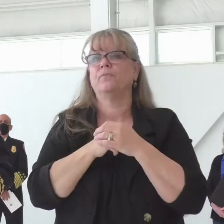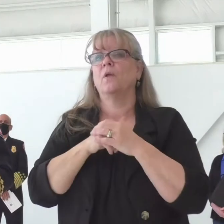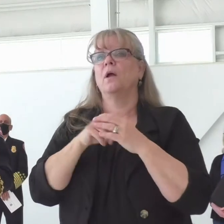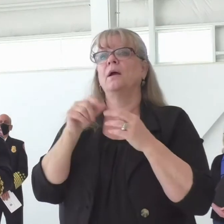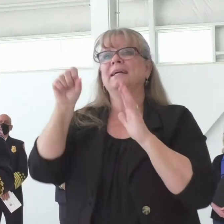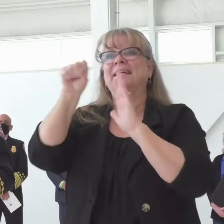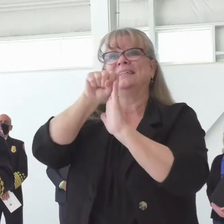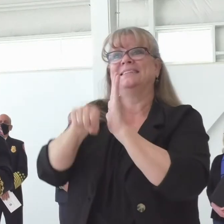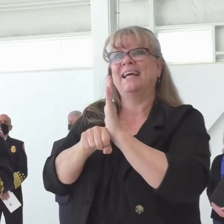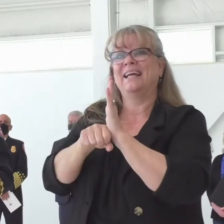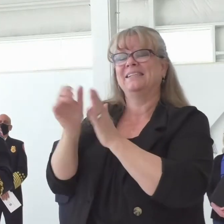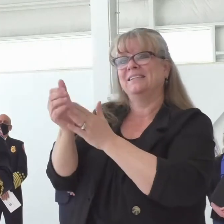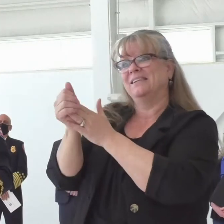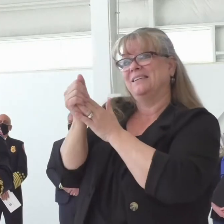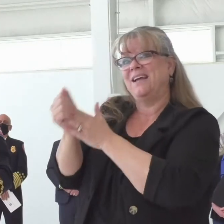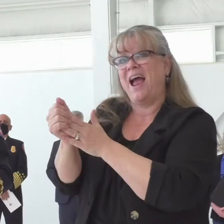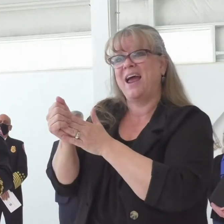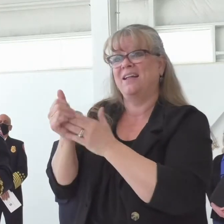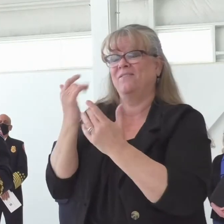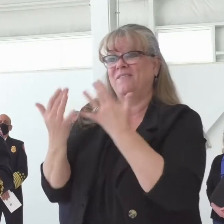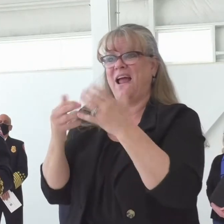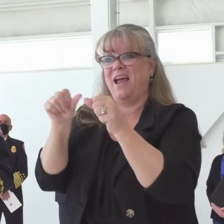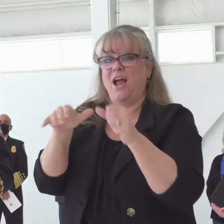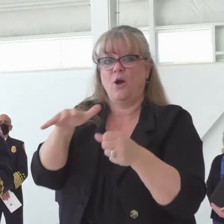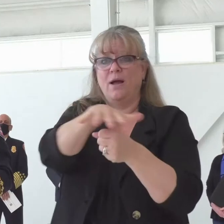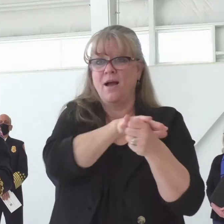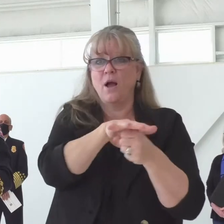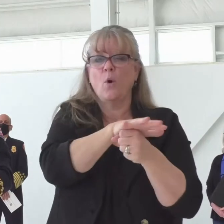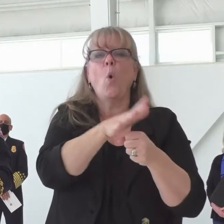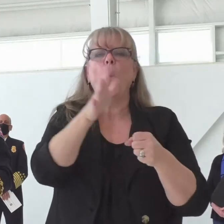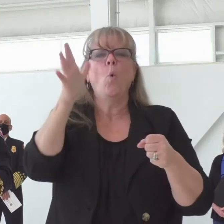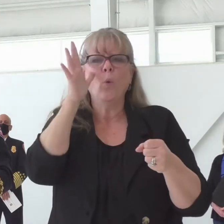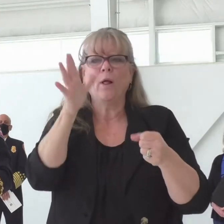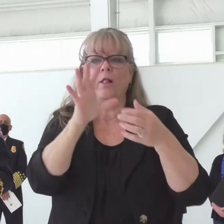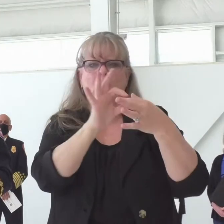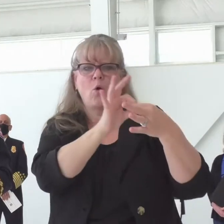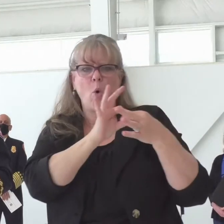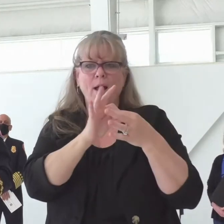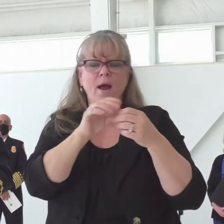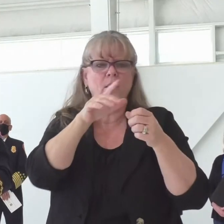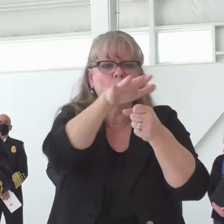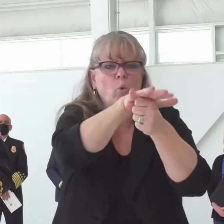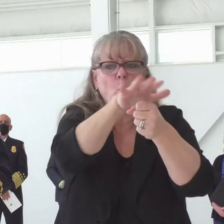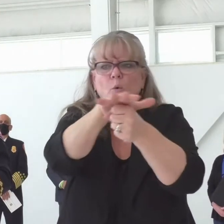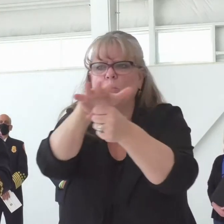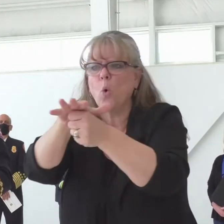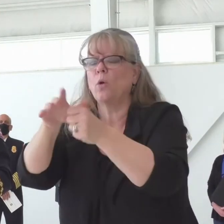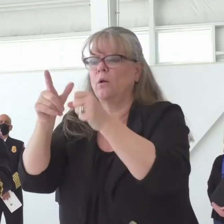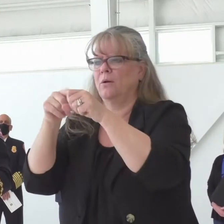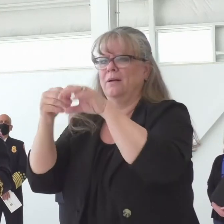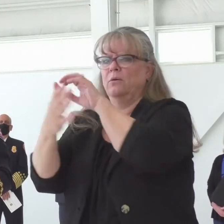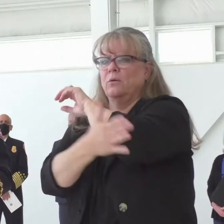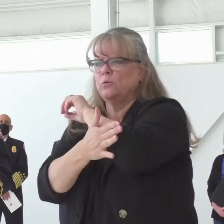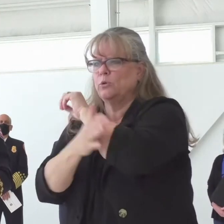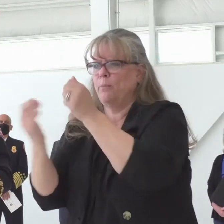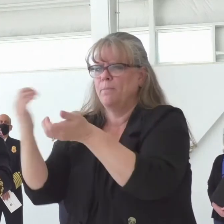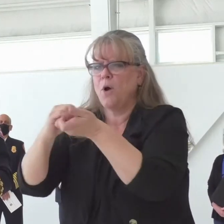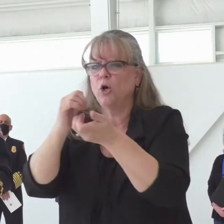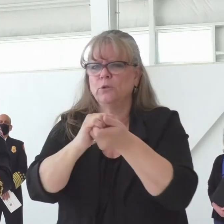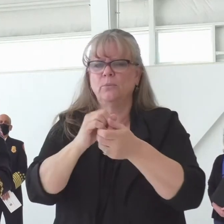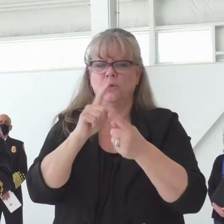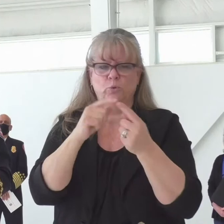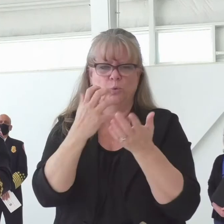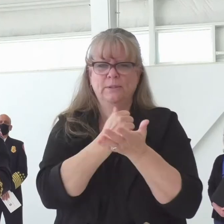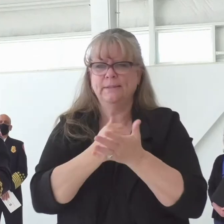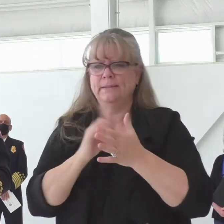the Division of Fire Prevention and Control will coordinate with local, county, state, and federal partners to leverage all available resources to